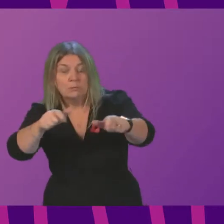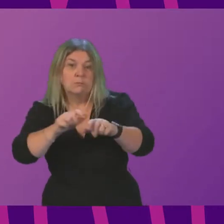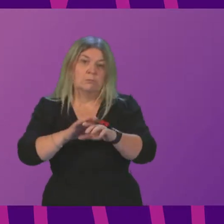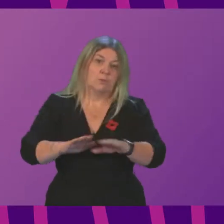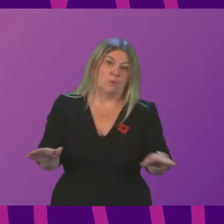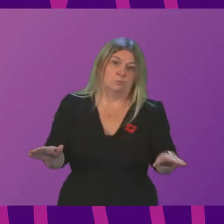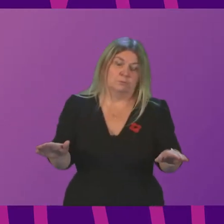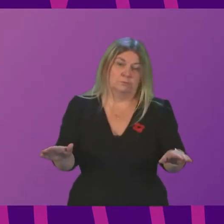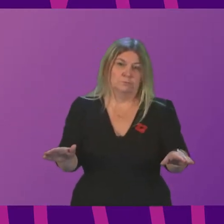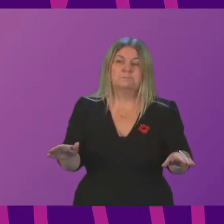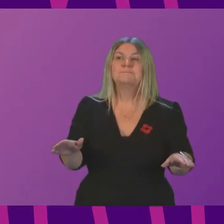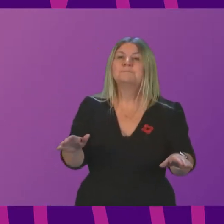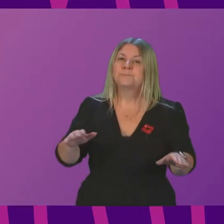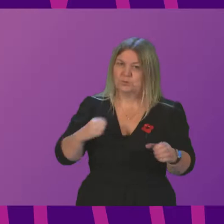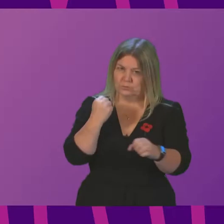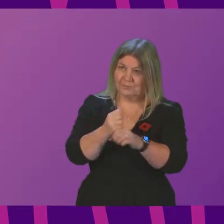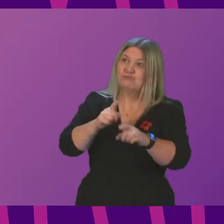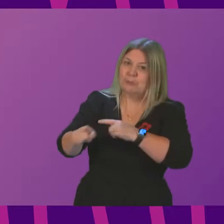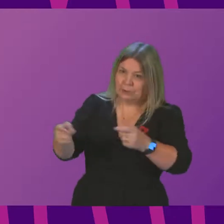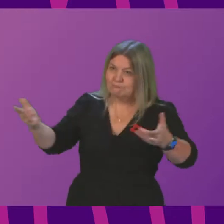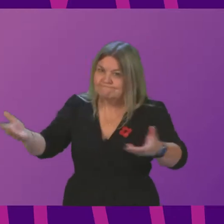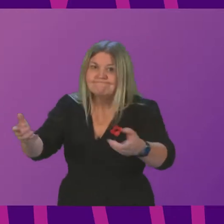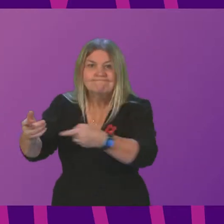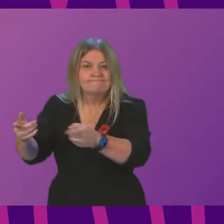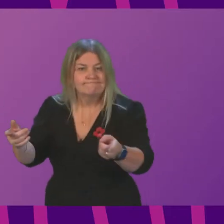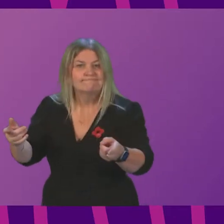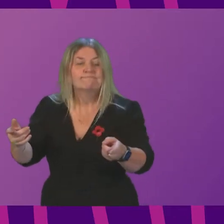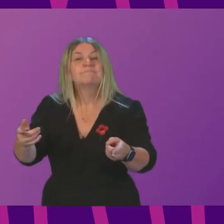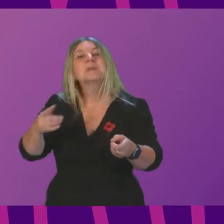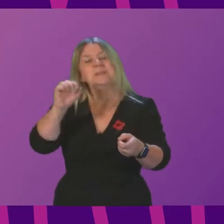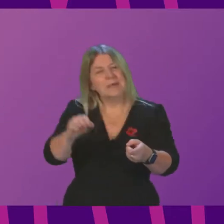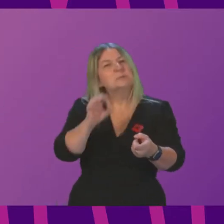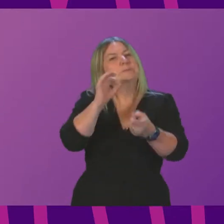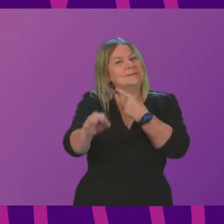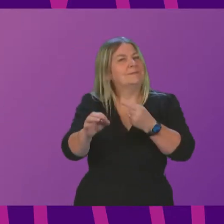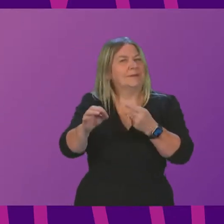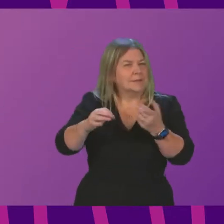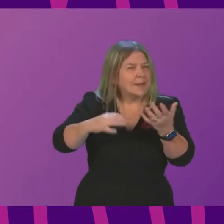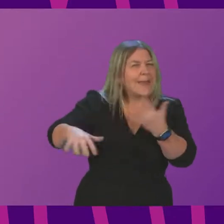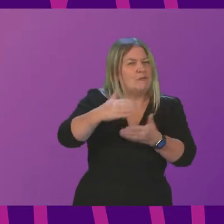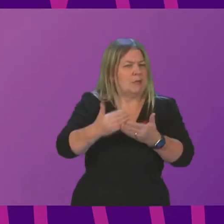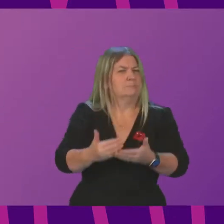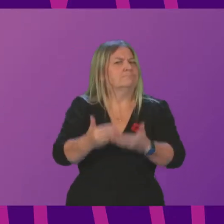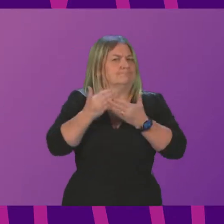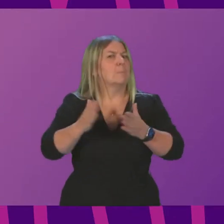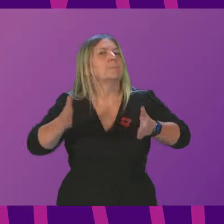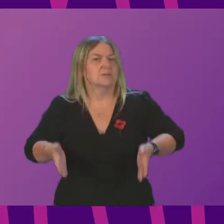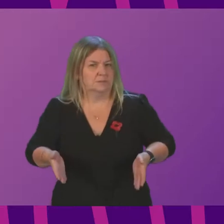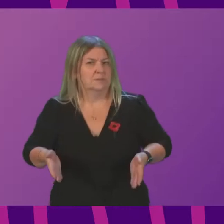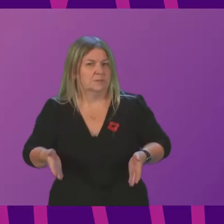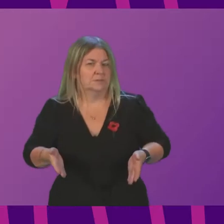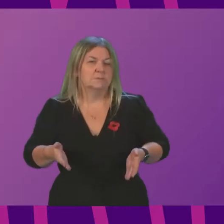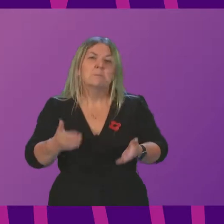will be specific issues in relation to marine protection areas that would have to be the subject of statutory dialogue